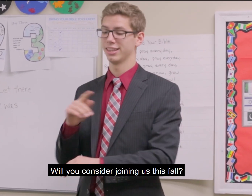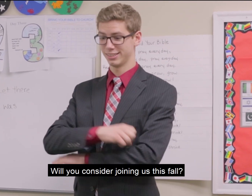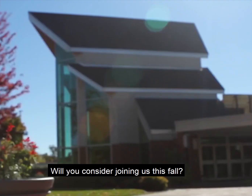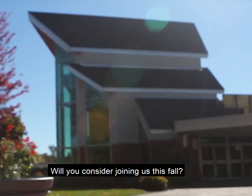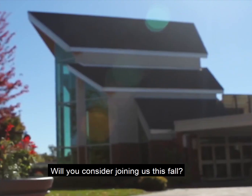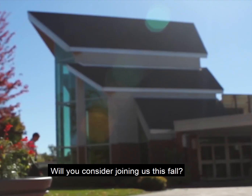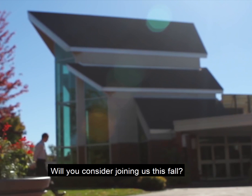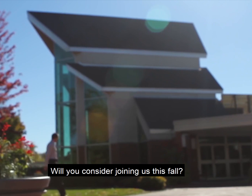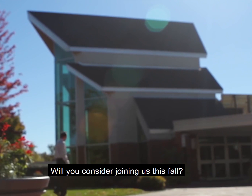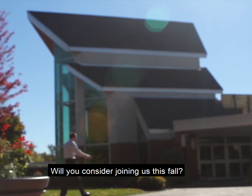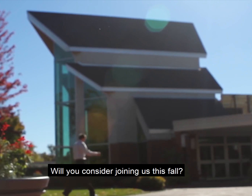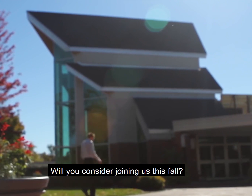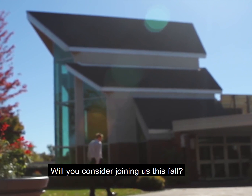Will you consider joining us this fall?